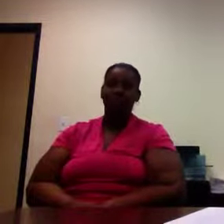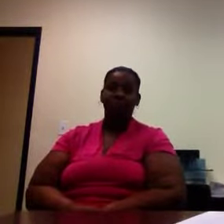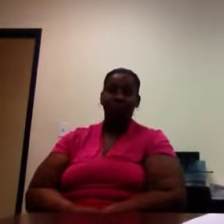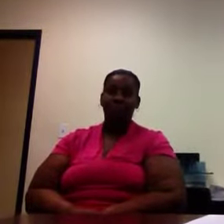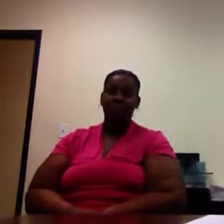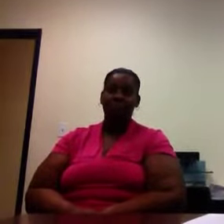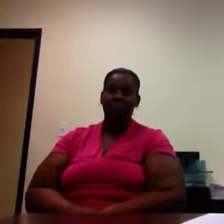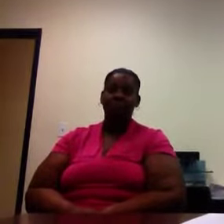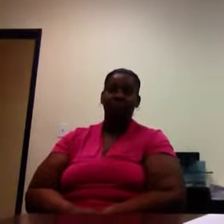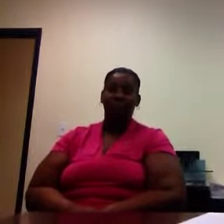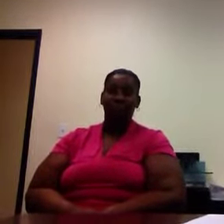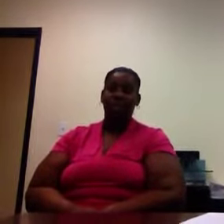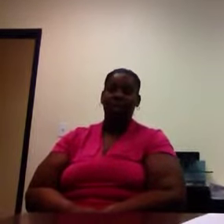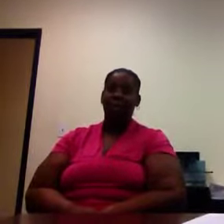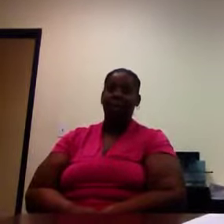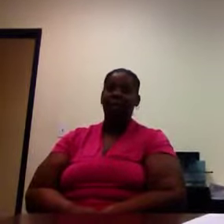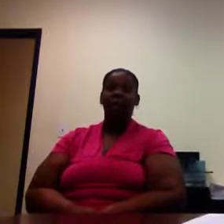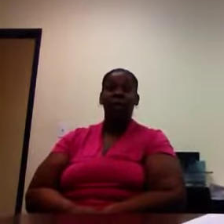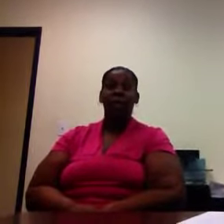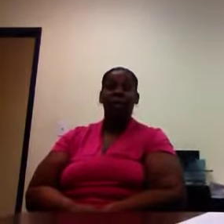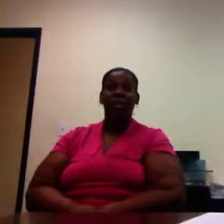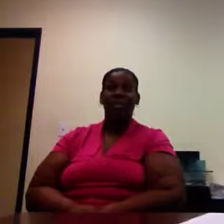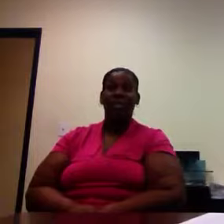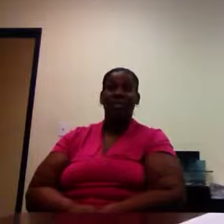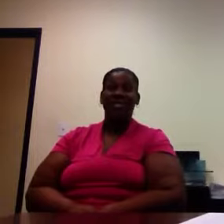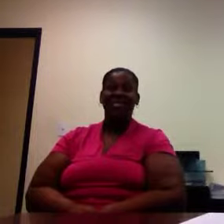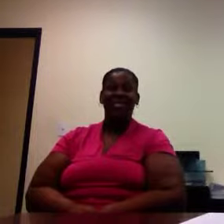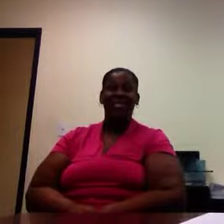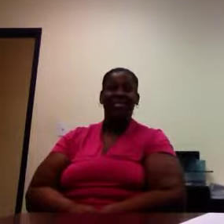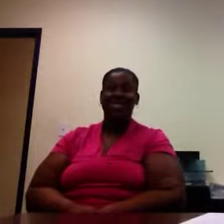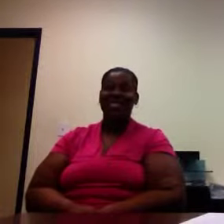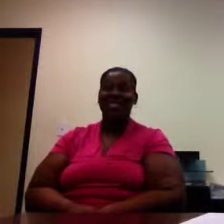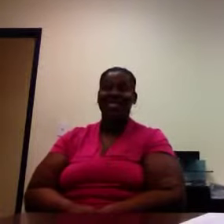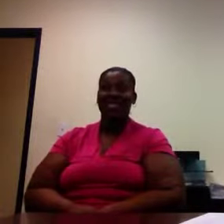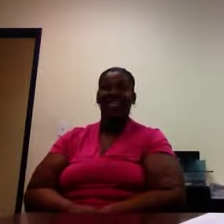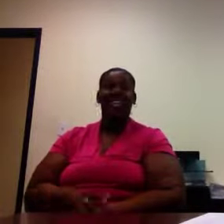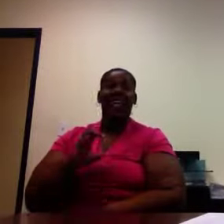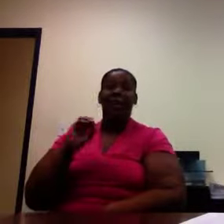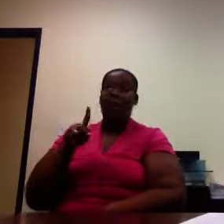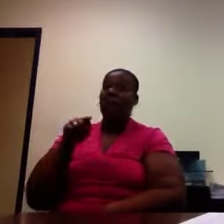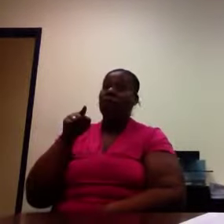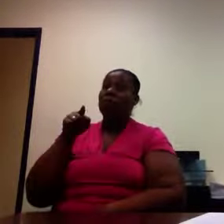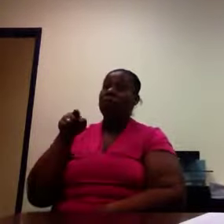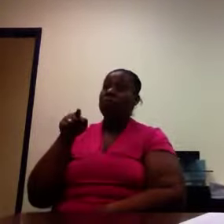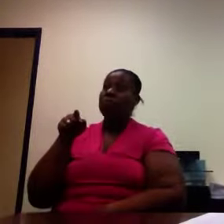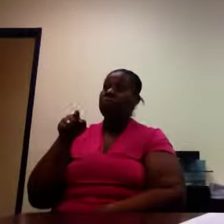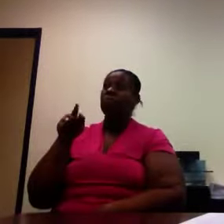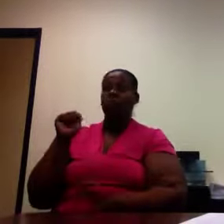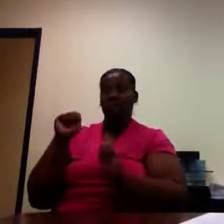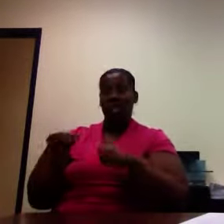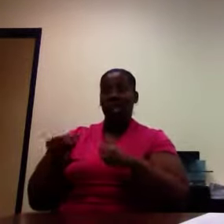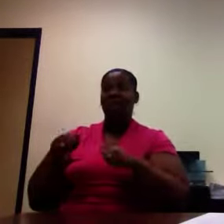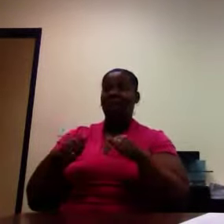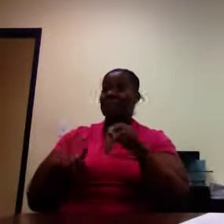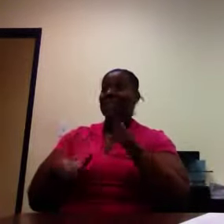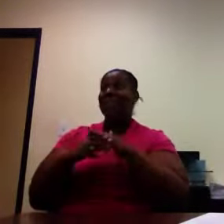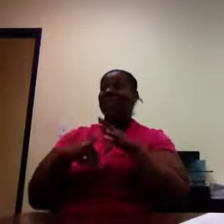All right. So, that means you better be good. Mm-hmm. All right. You may be dismissed from the facility if the following rules are not